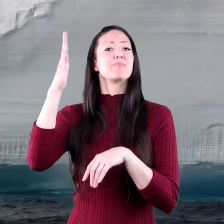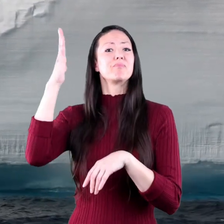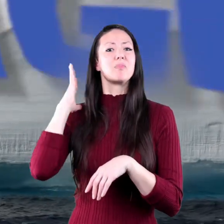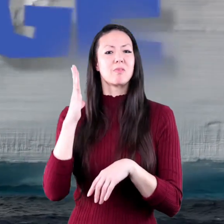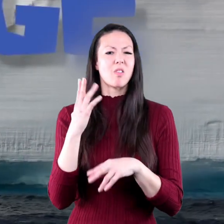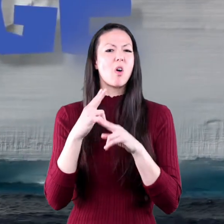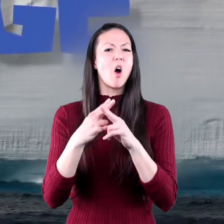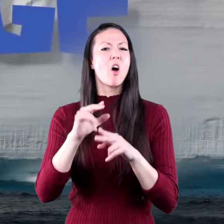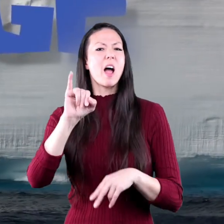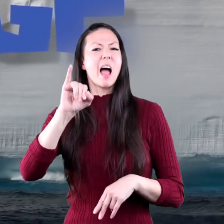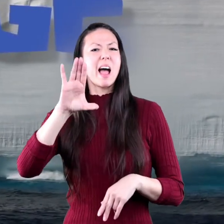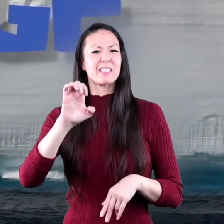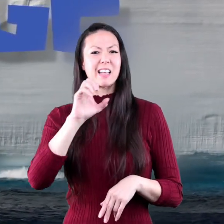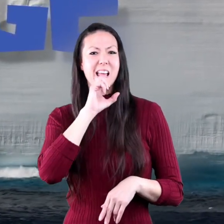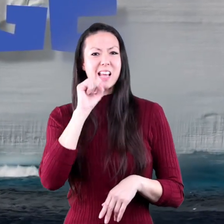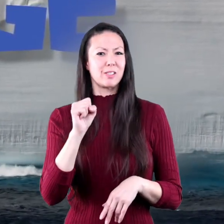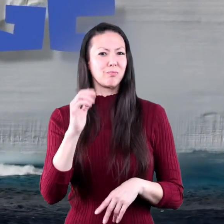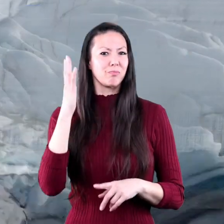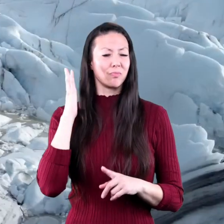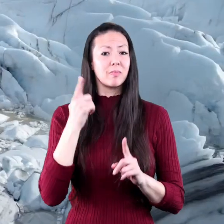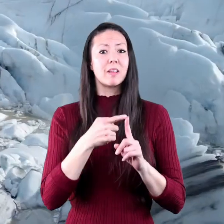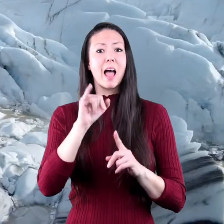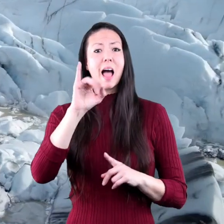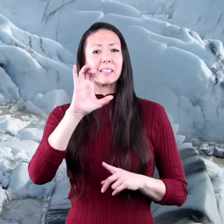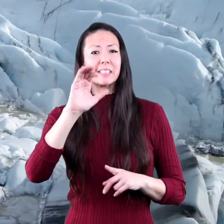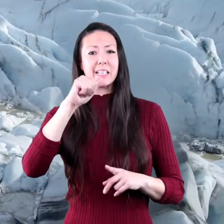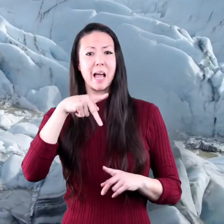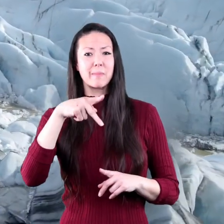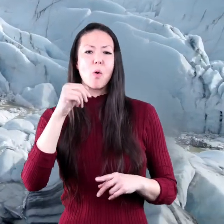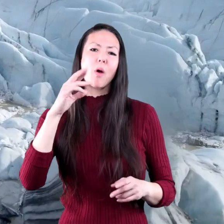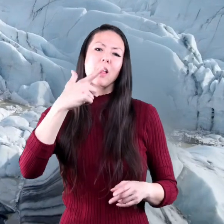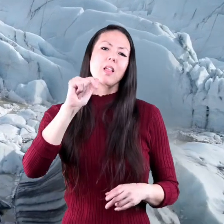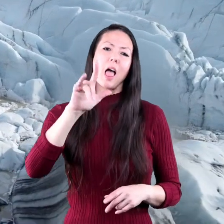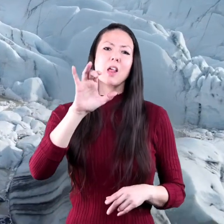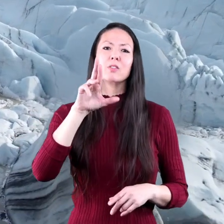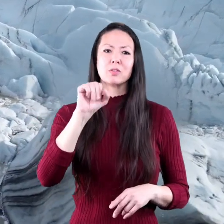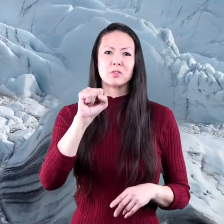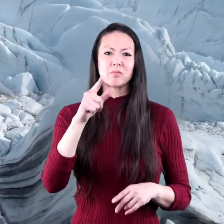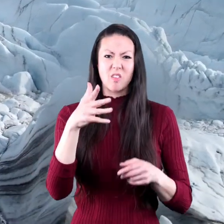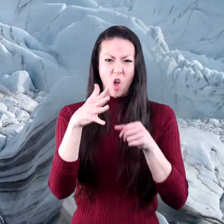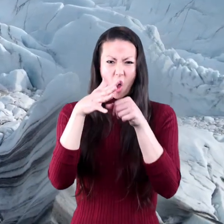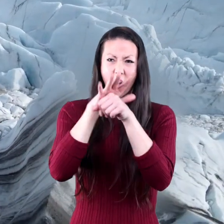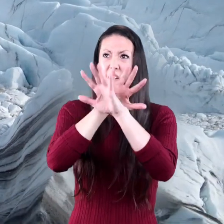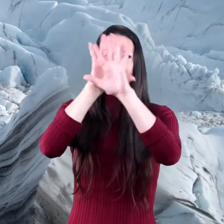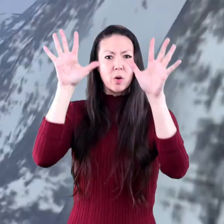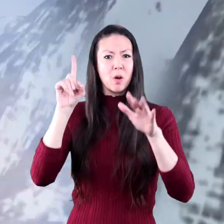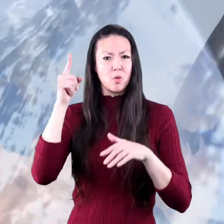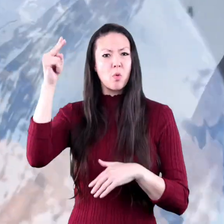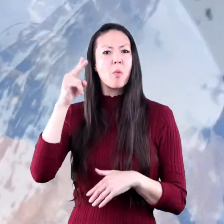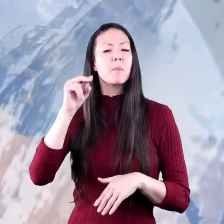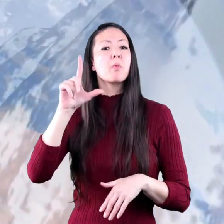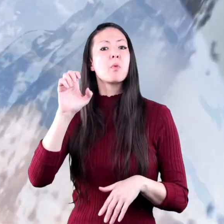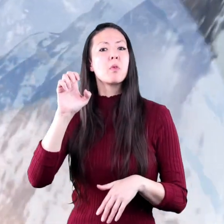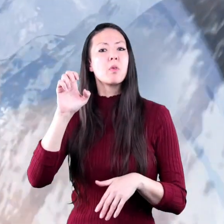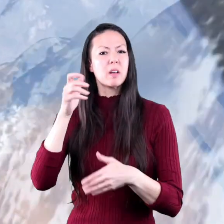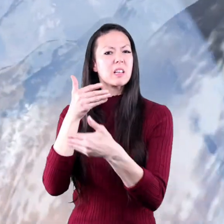called the Ice Age. The ice caps or glaciers covering the North Pole covered nearly the entire